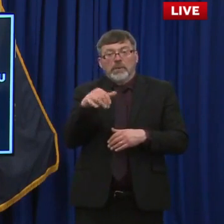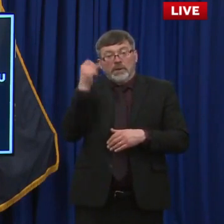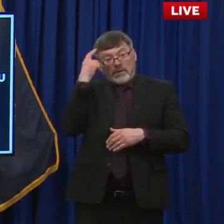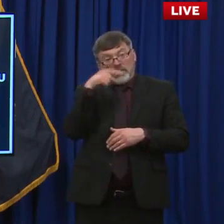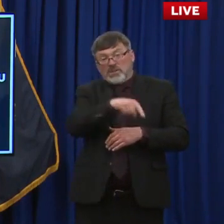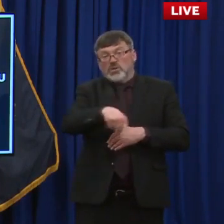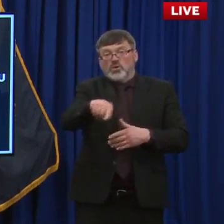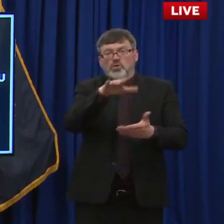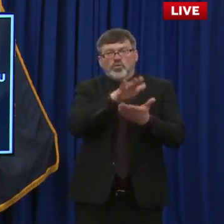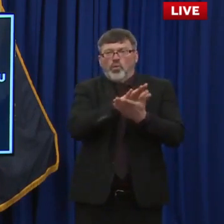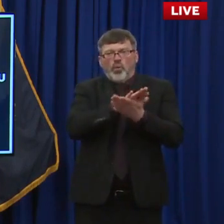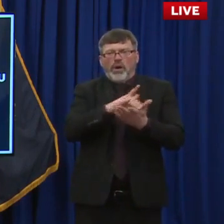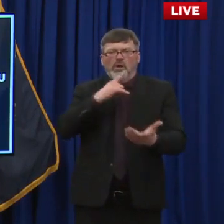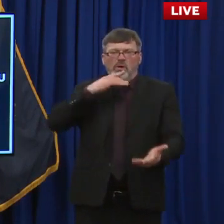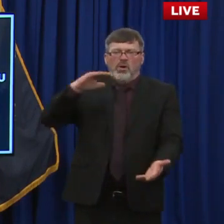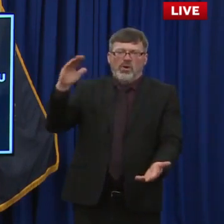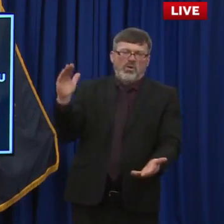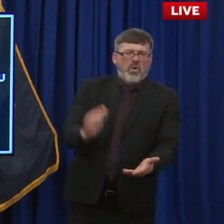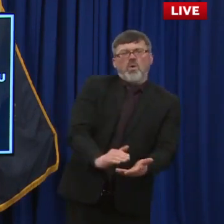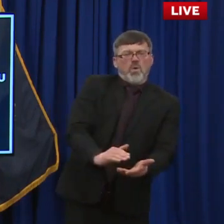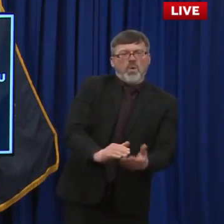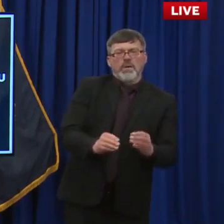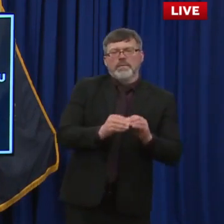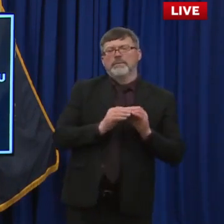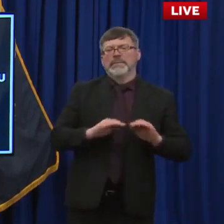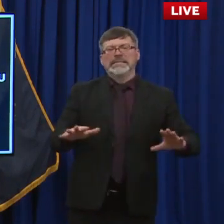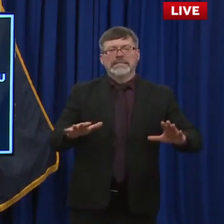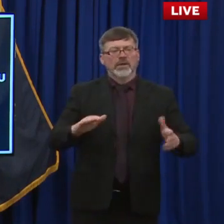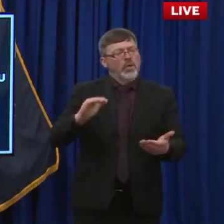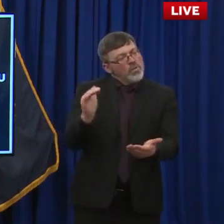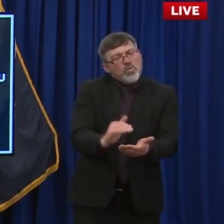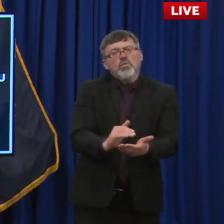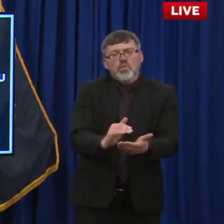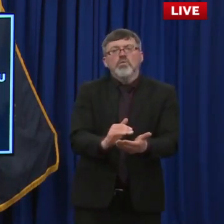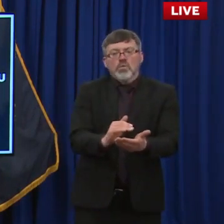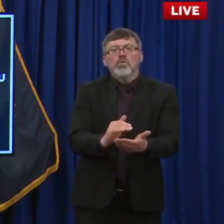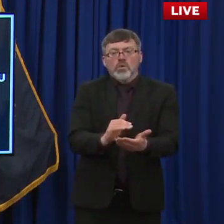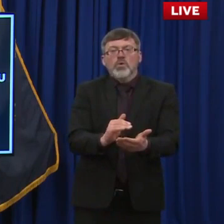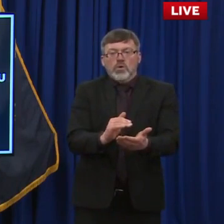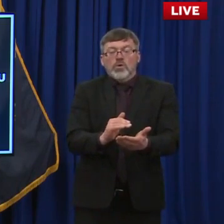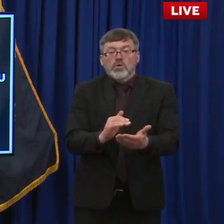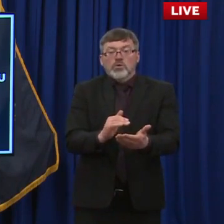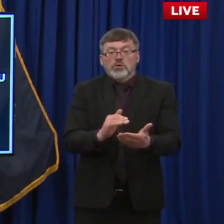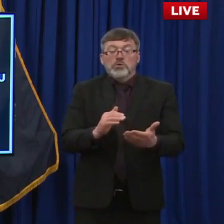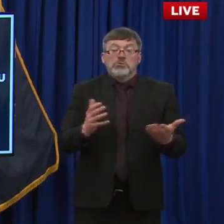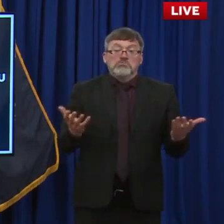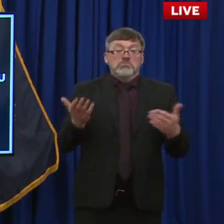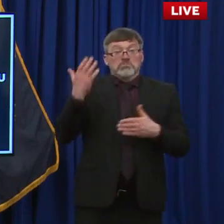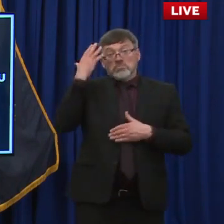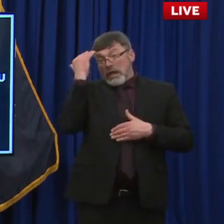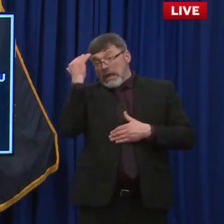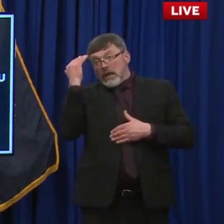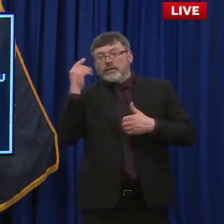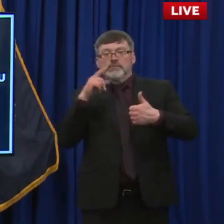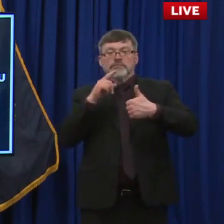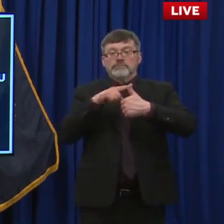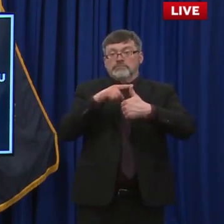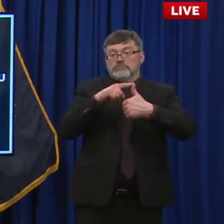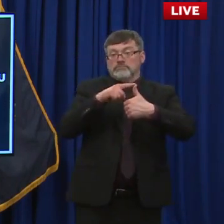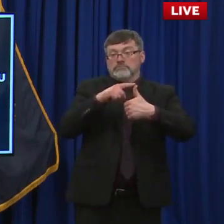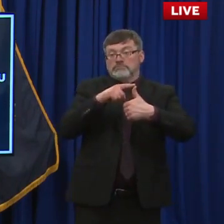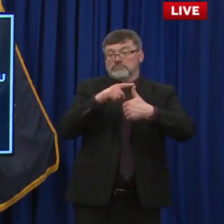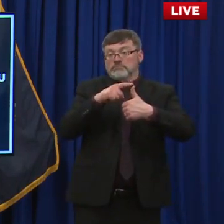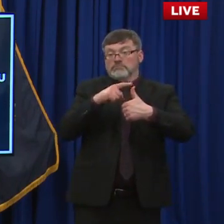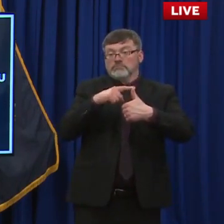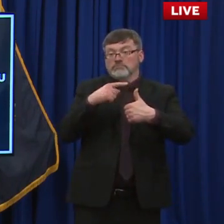transmission of COVID-19. And there's likely a couple factors to this. One is that we believe children in general are less likely to spread